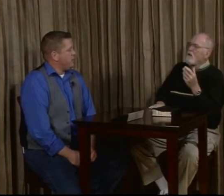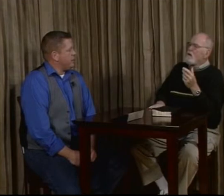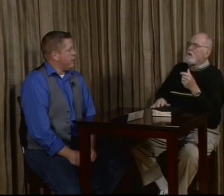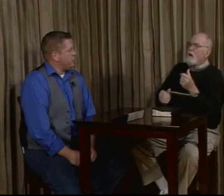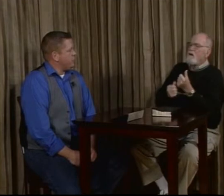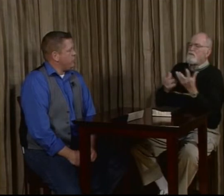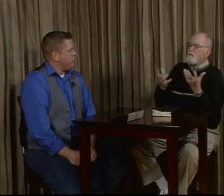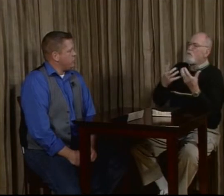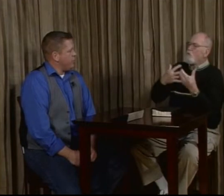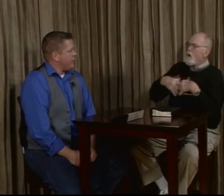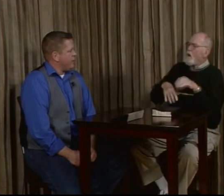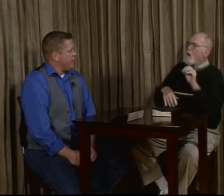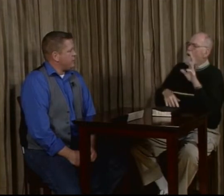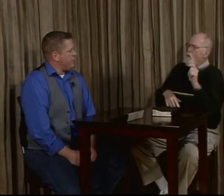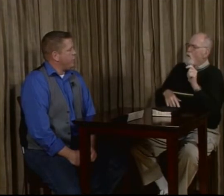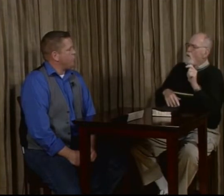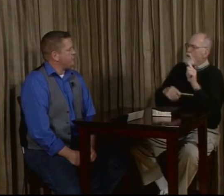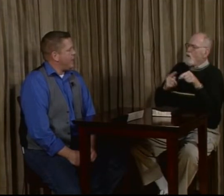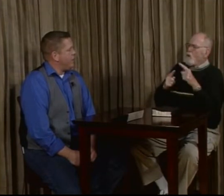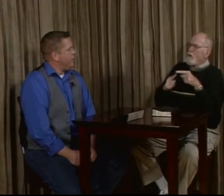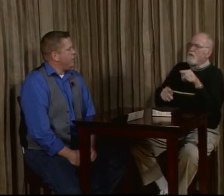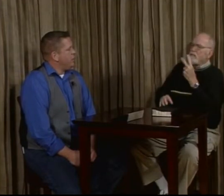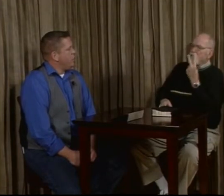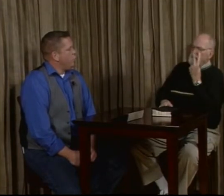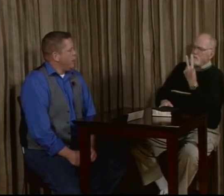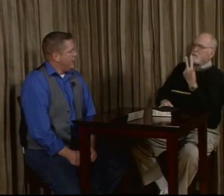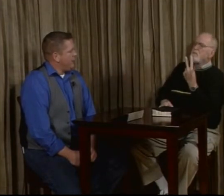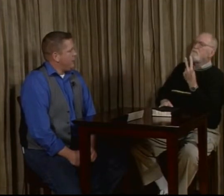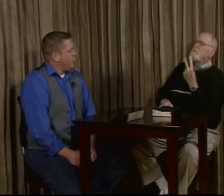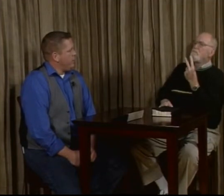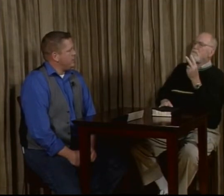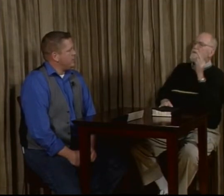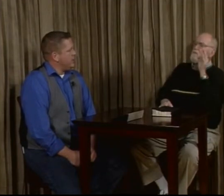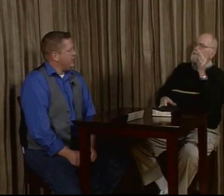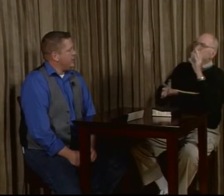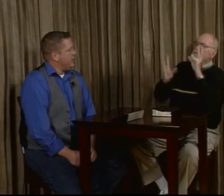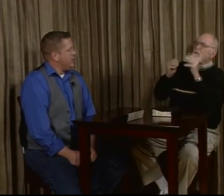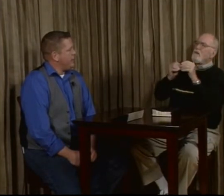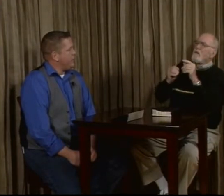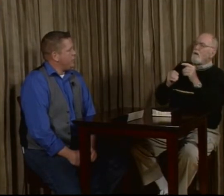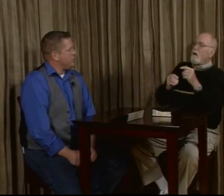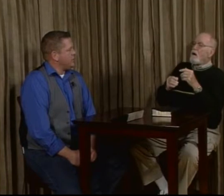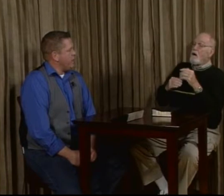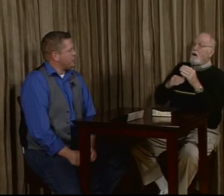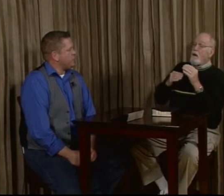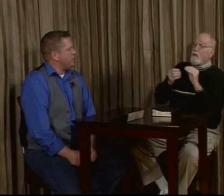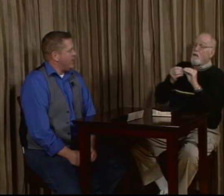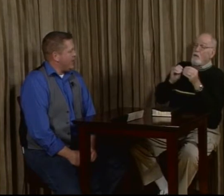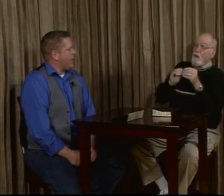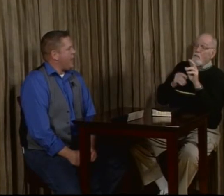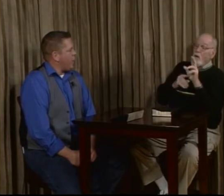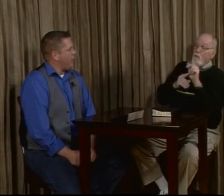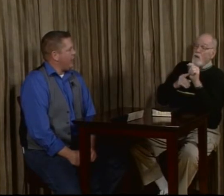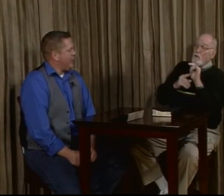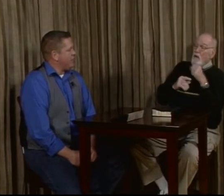can get the gospel to them. And so we're thankful for that. So everything works out when we see them preaching the gospel in our language.